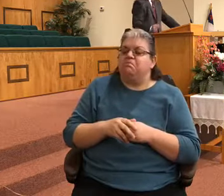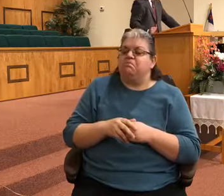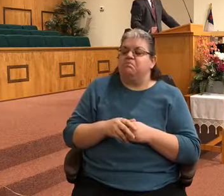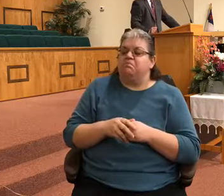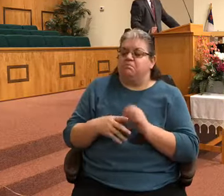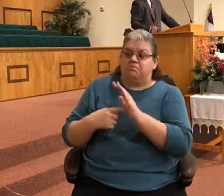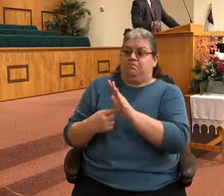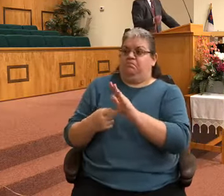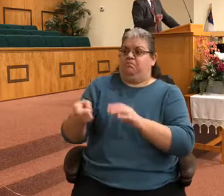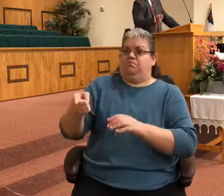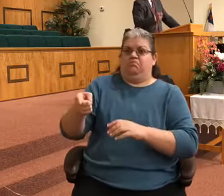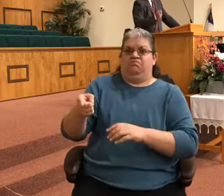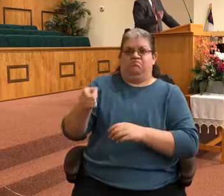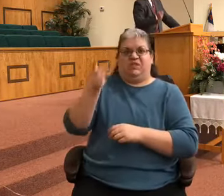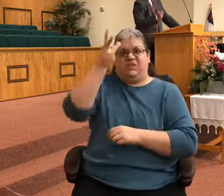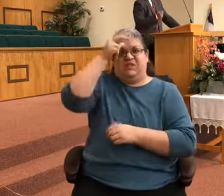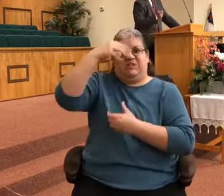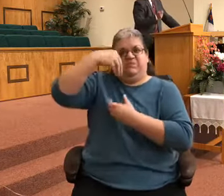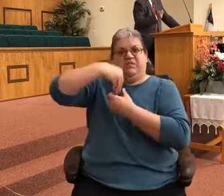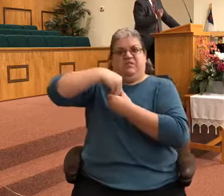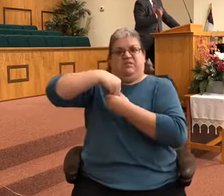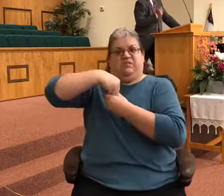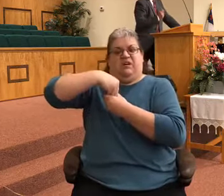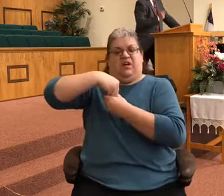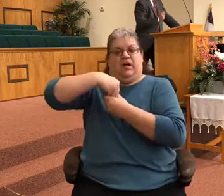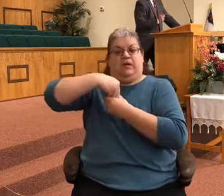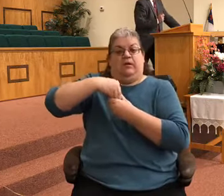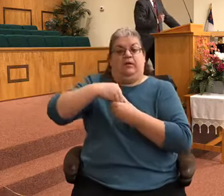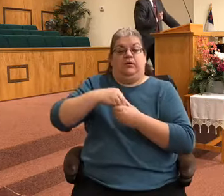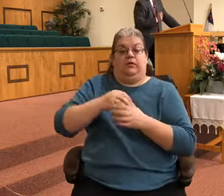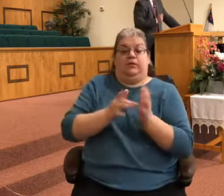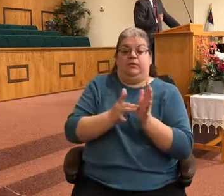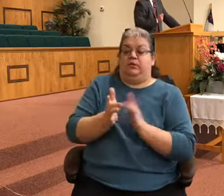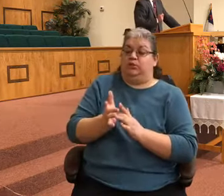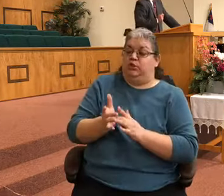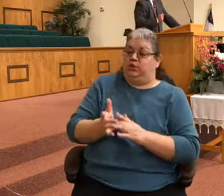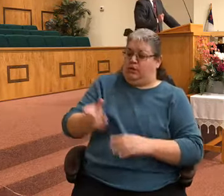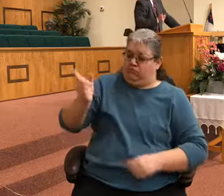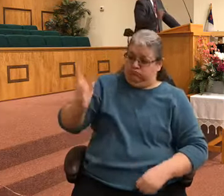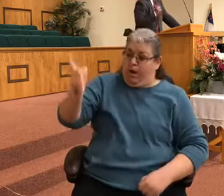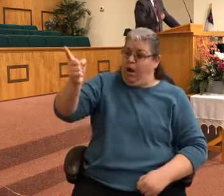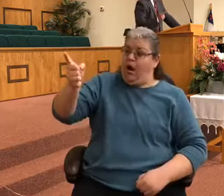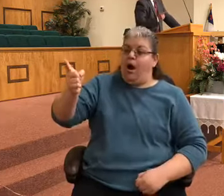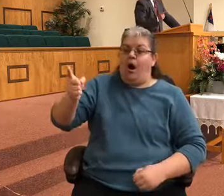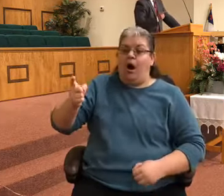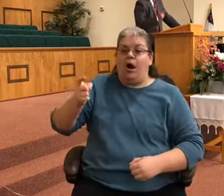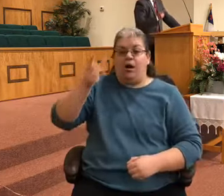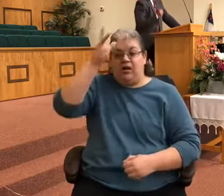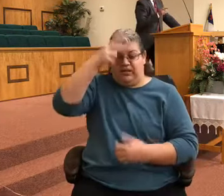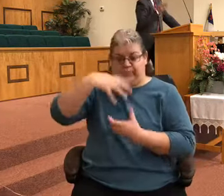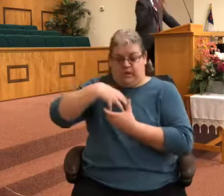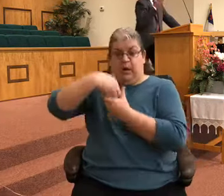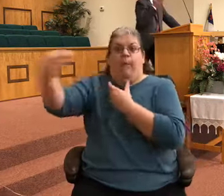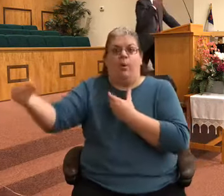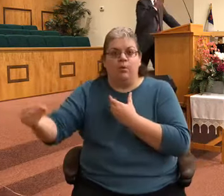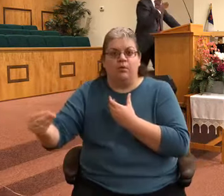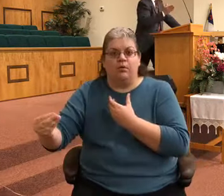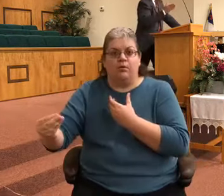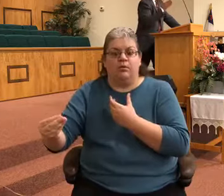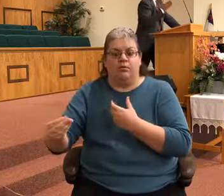demon-possessed. And we find that the Lord cast out that demon. And we find that, once again, the arrow of the